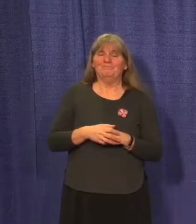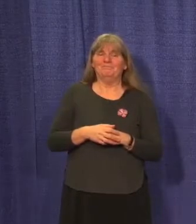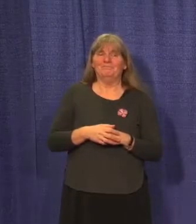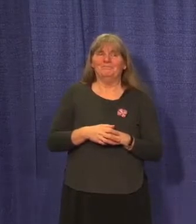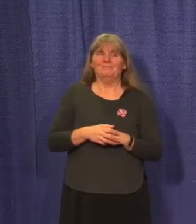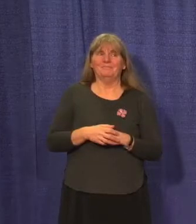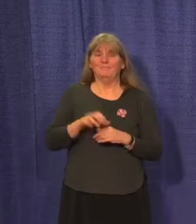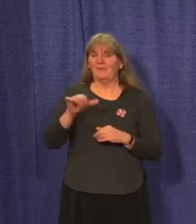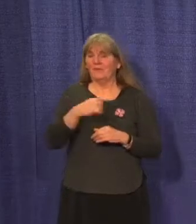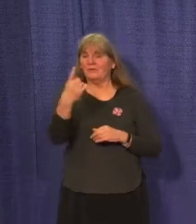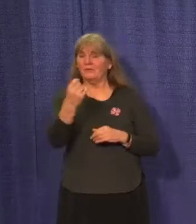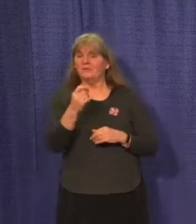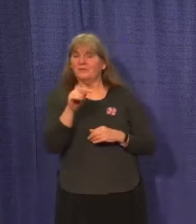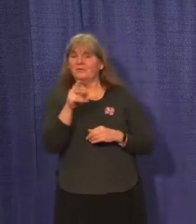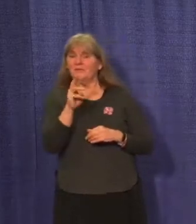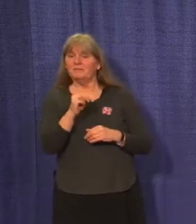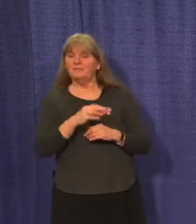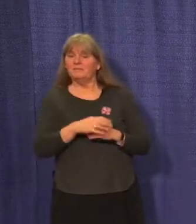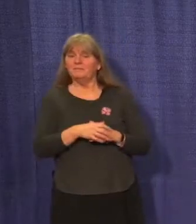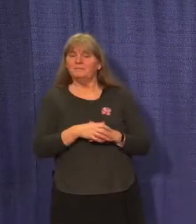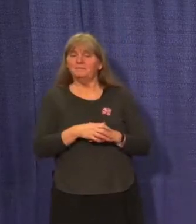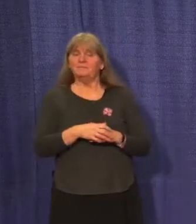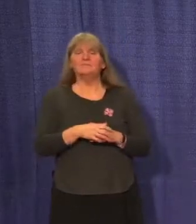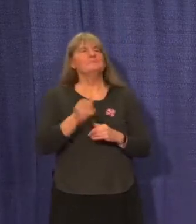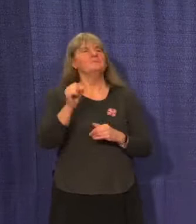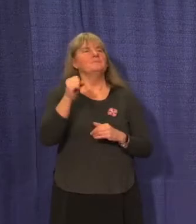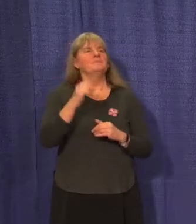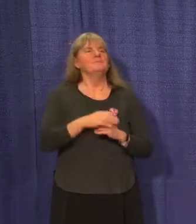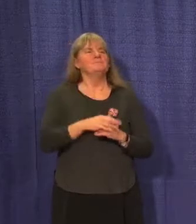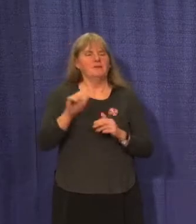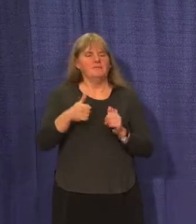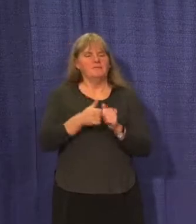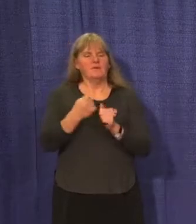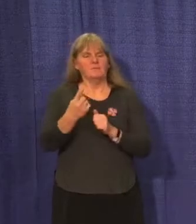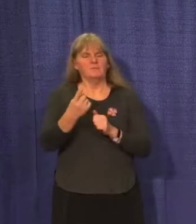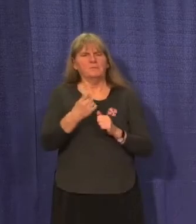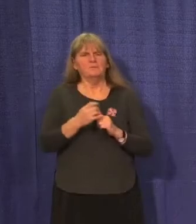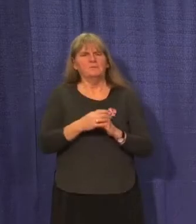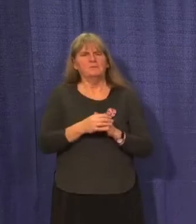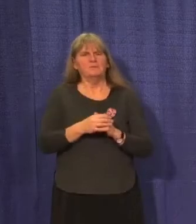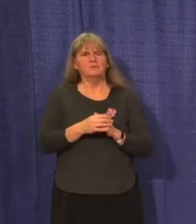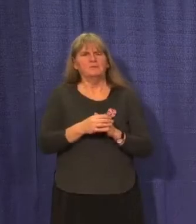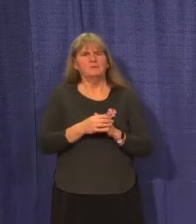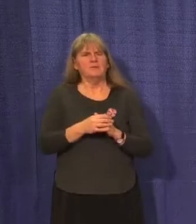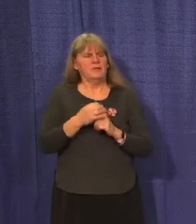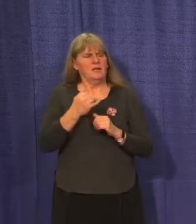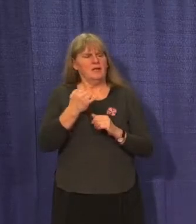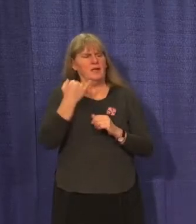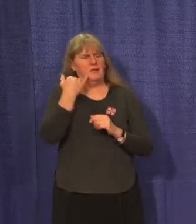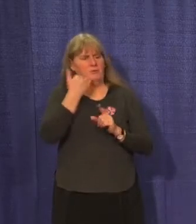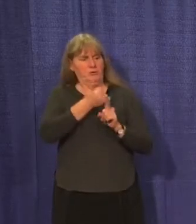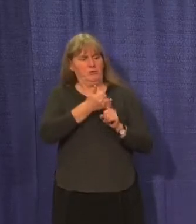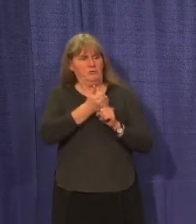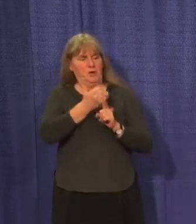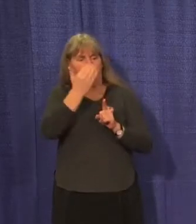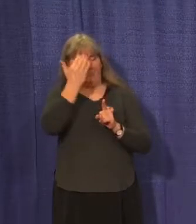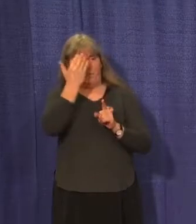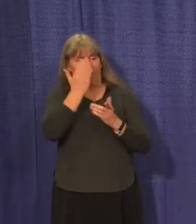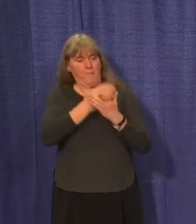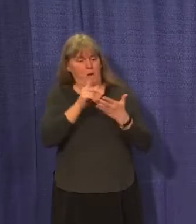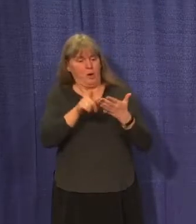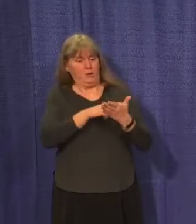do you have a follow-up Tim yes my follow-up and that would be if you're familiar with the cancellation